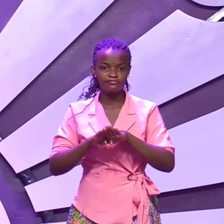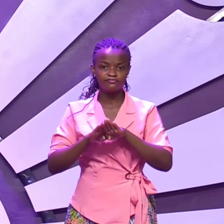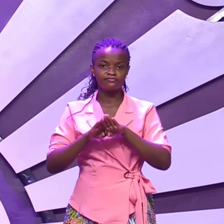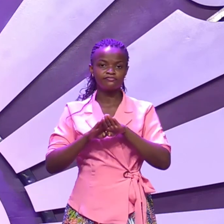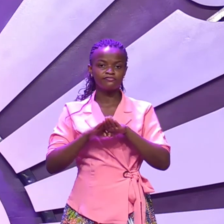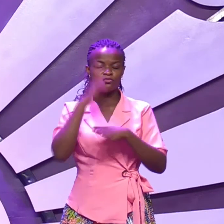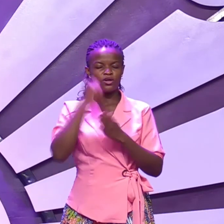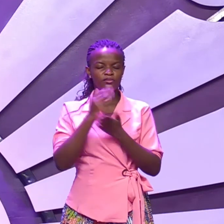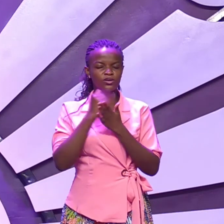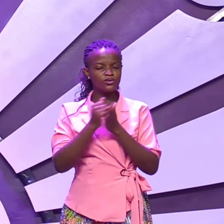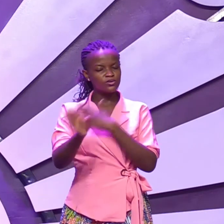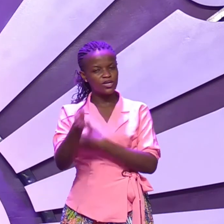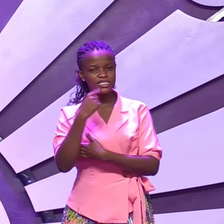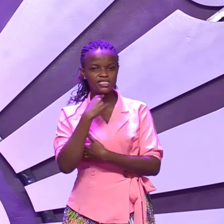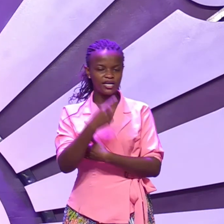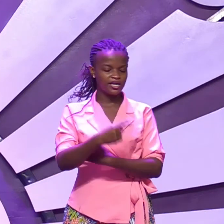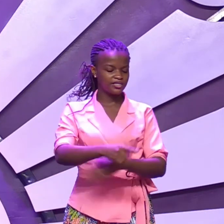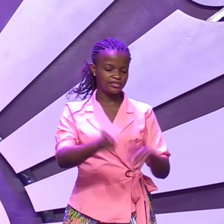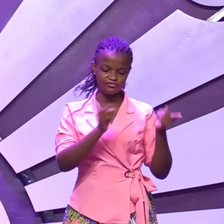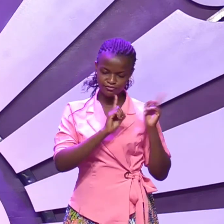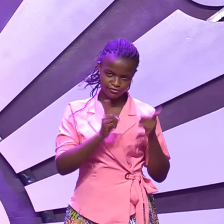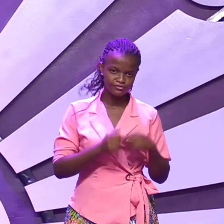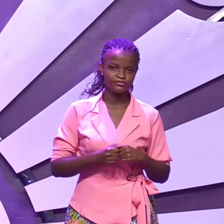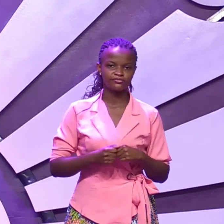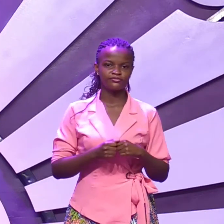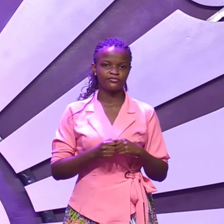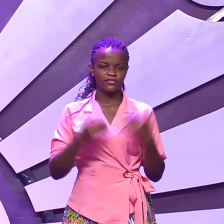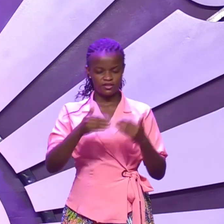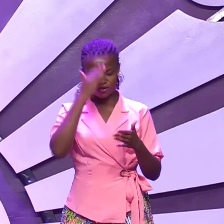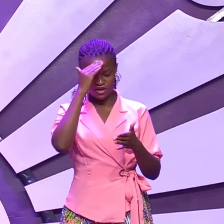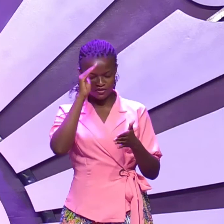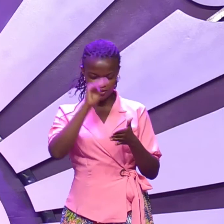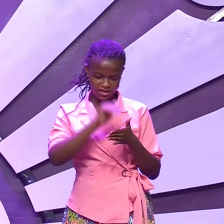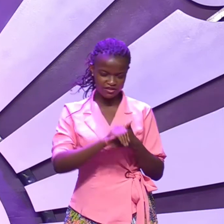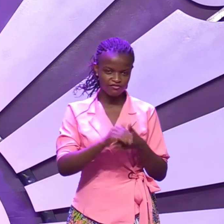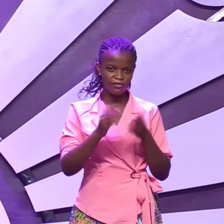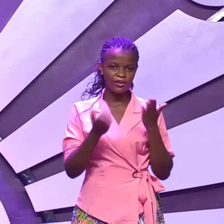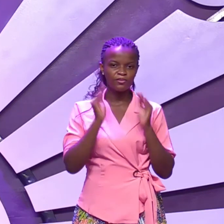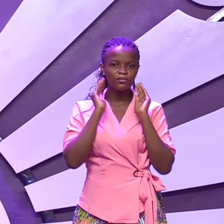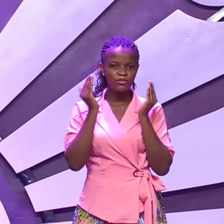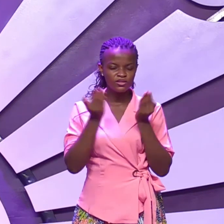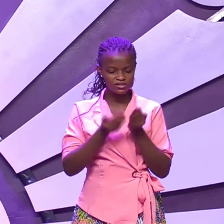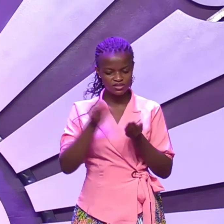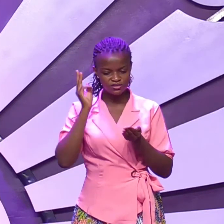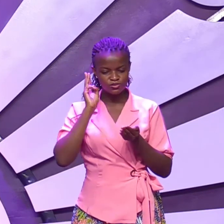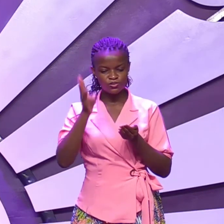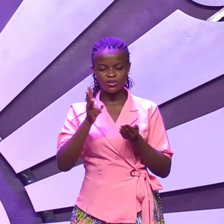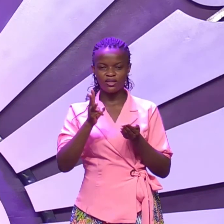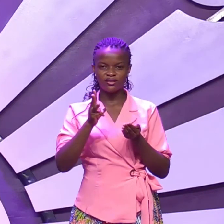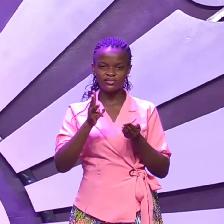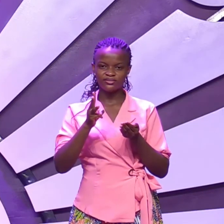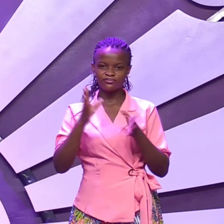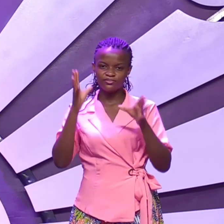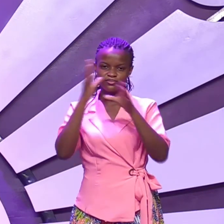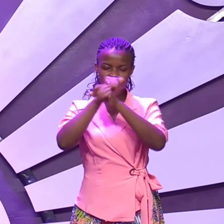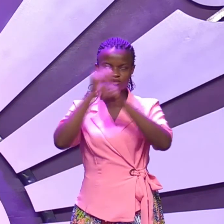because God said no I believe mothers could have perished in the promise that's my